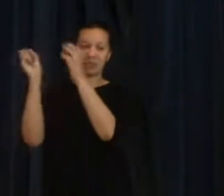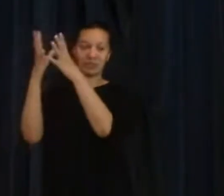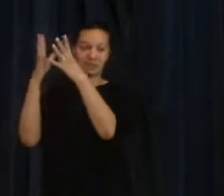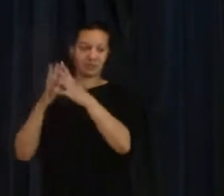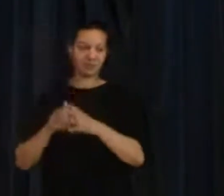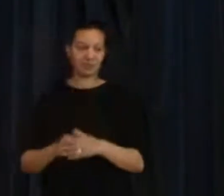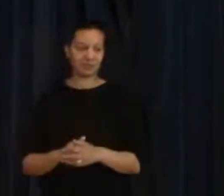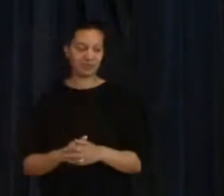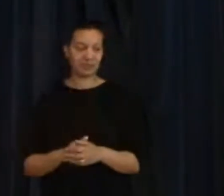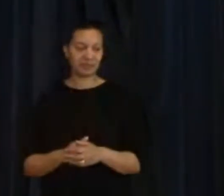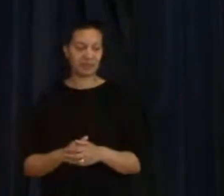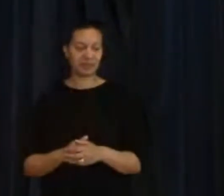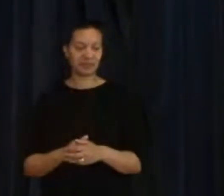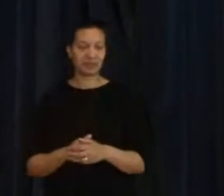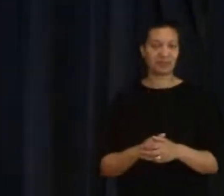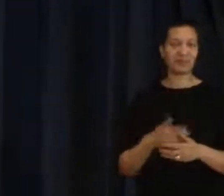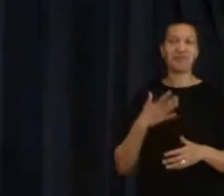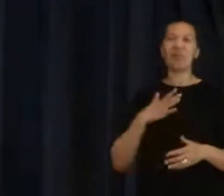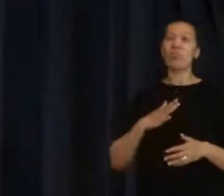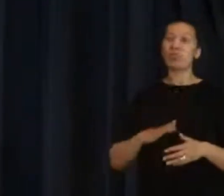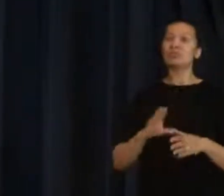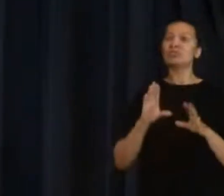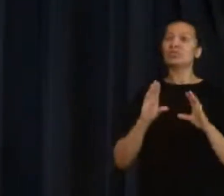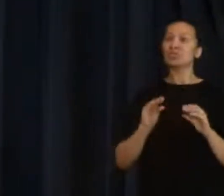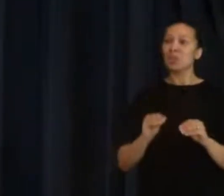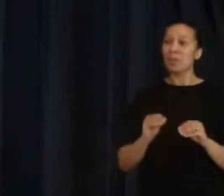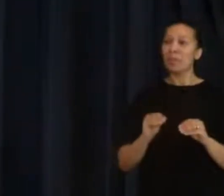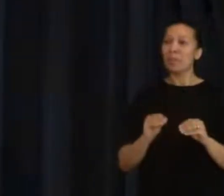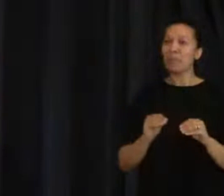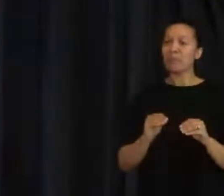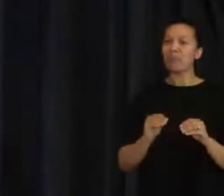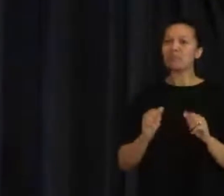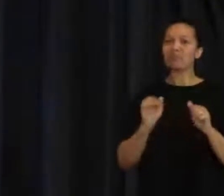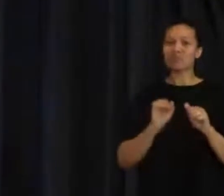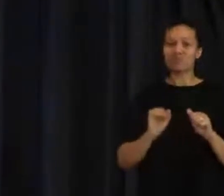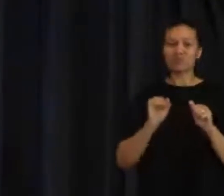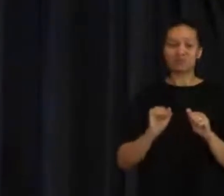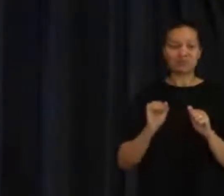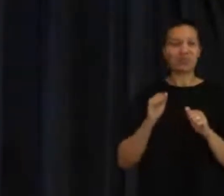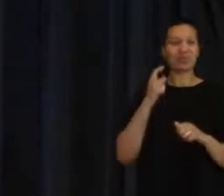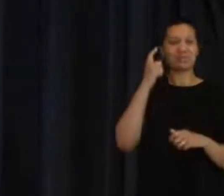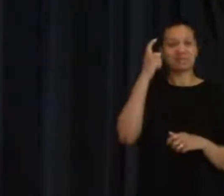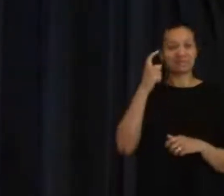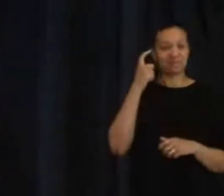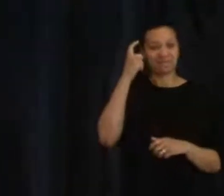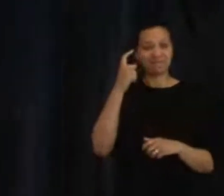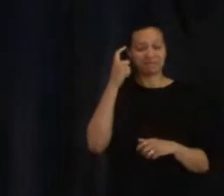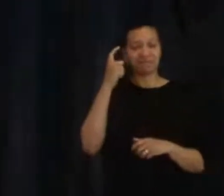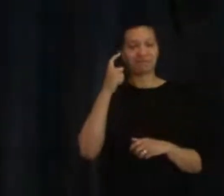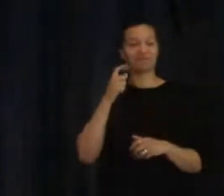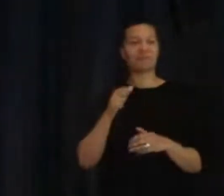Now, I want us just to stop and pause on these verses, because they're really, really important.